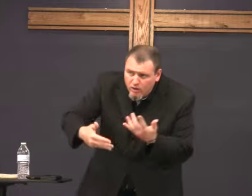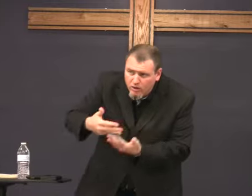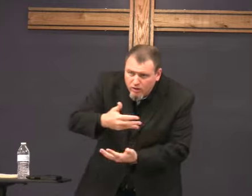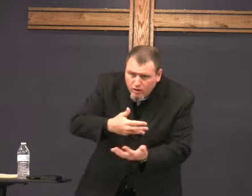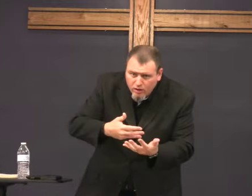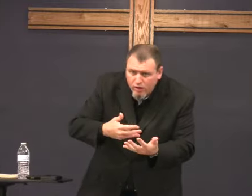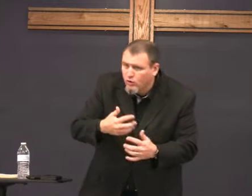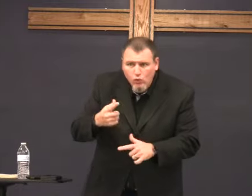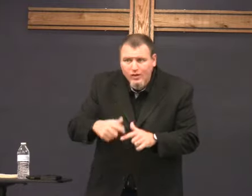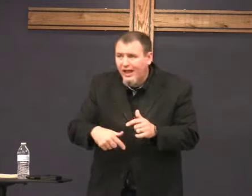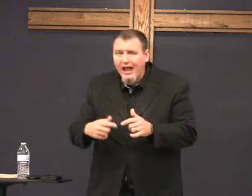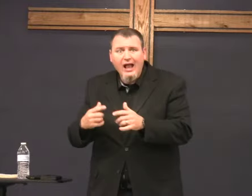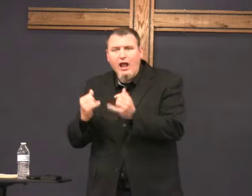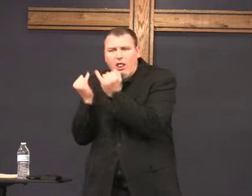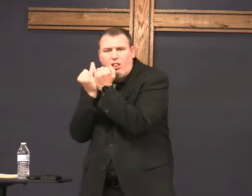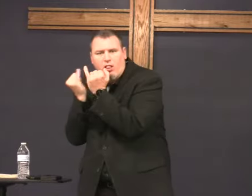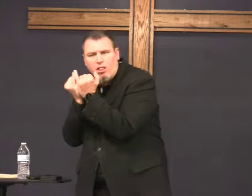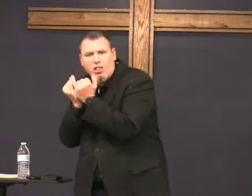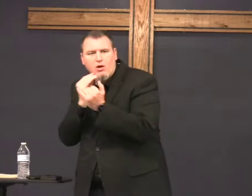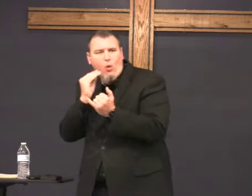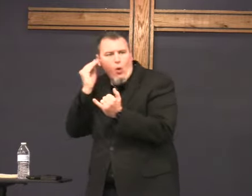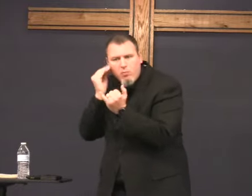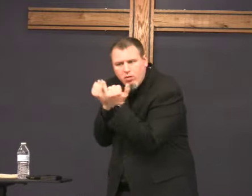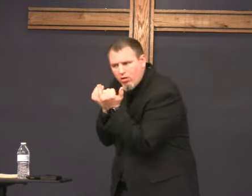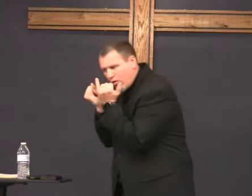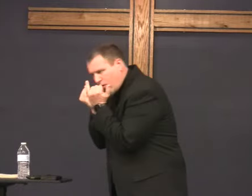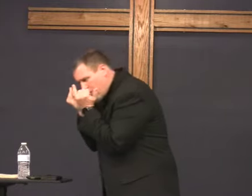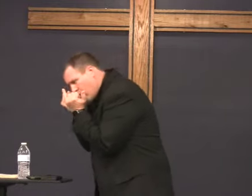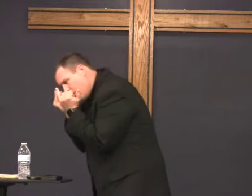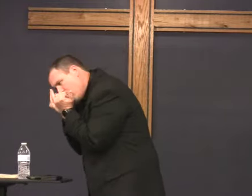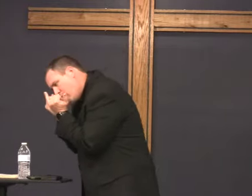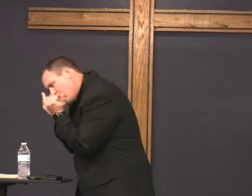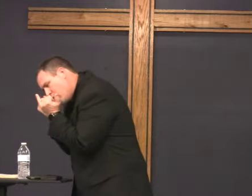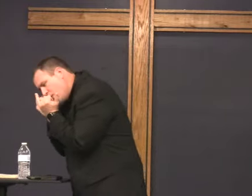be with other people you can't stay isolated at home